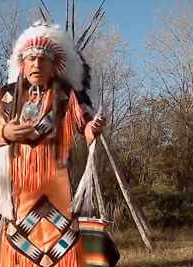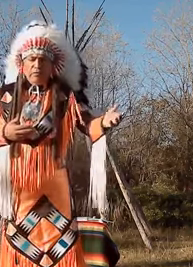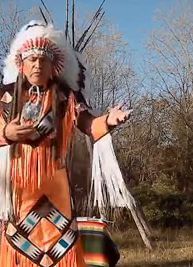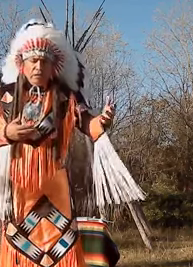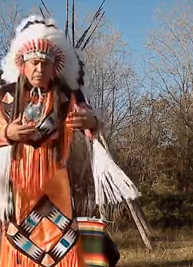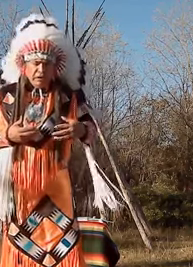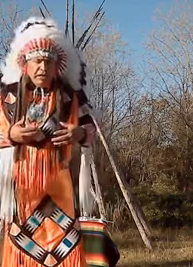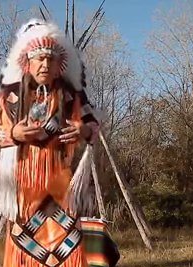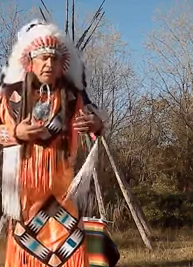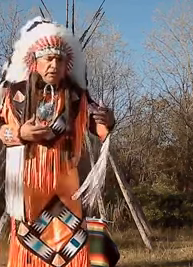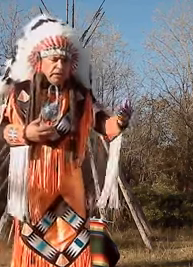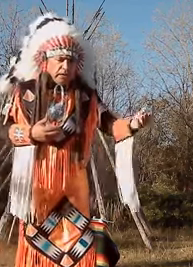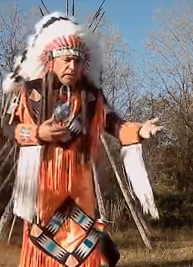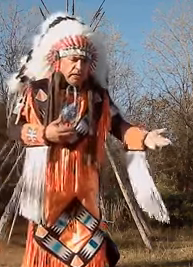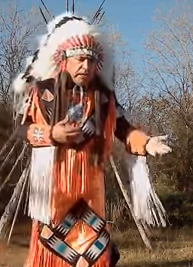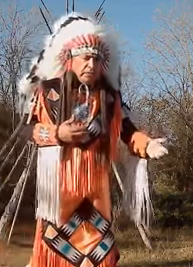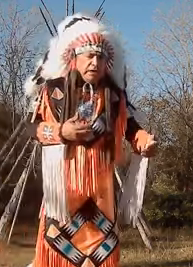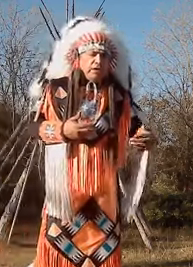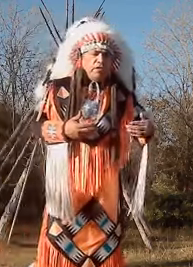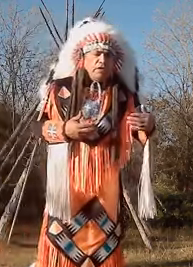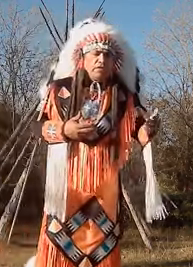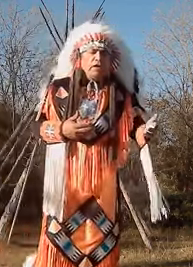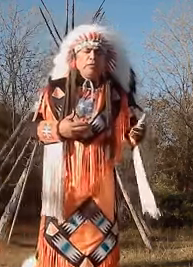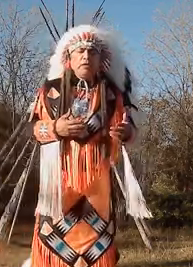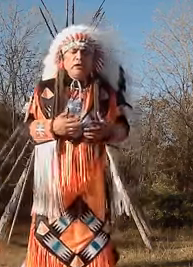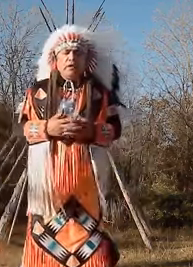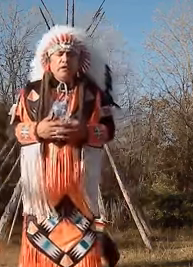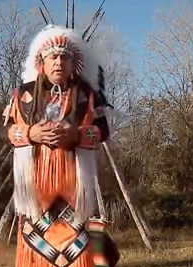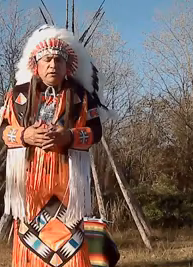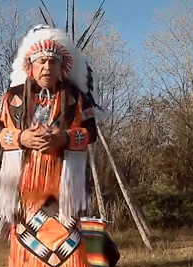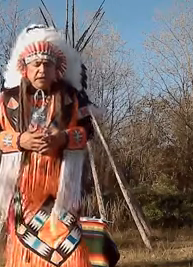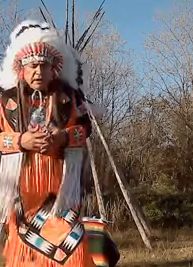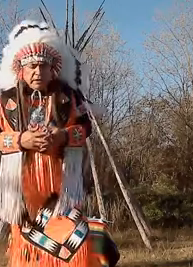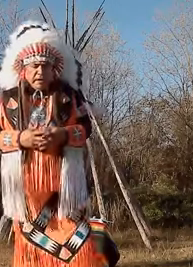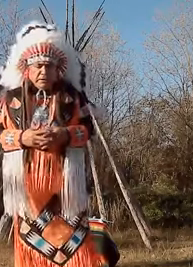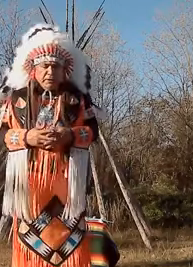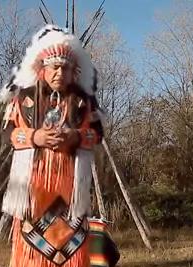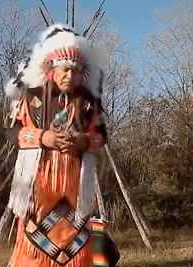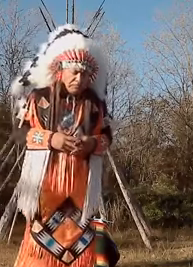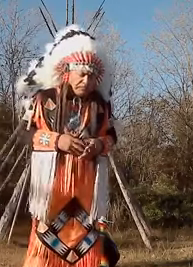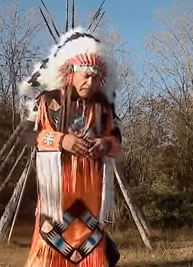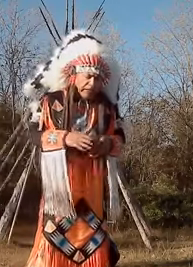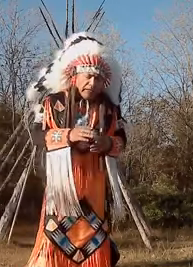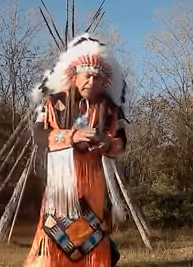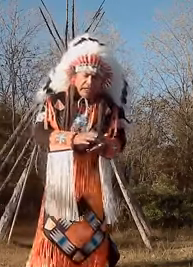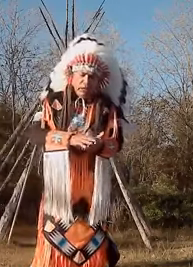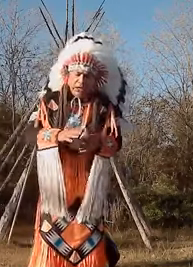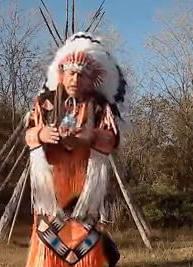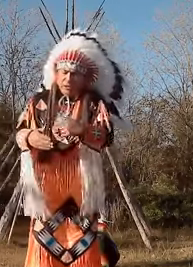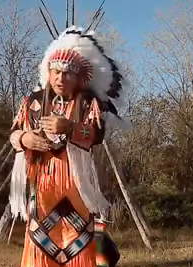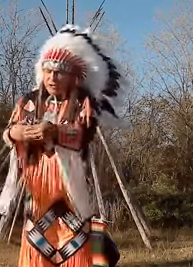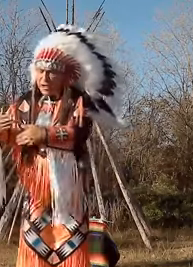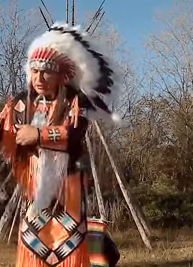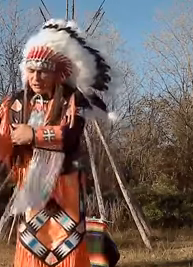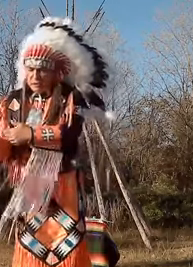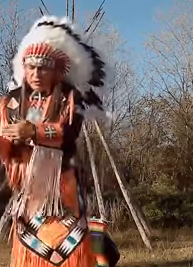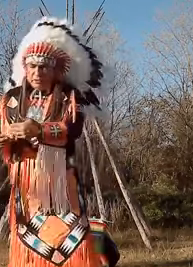have a feast and be followed up with singing and dancing. And that's how we kind of exchange things.